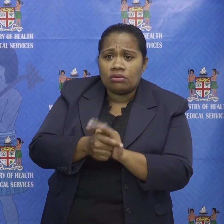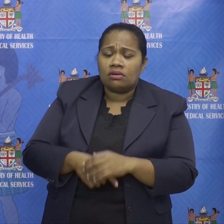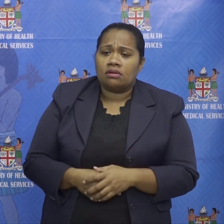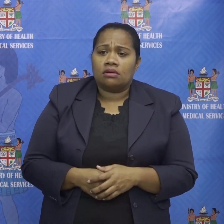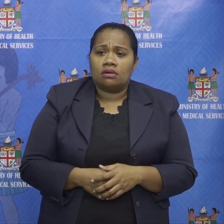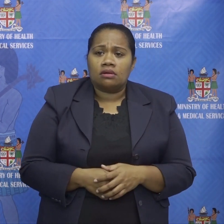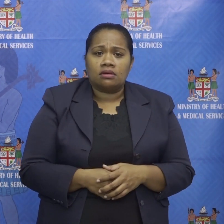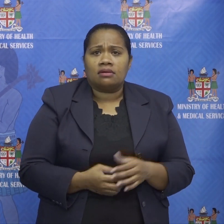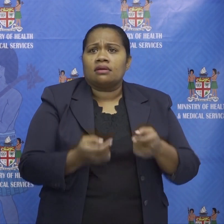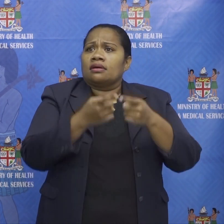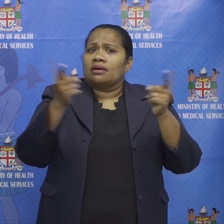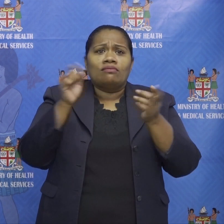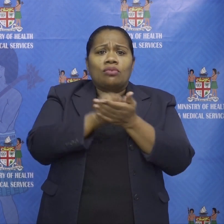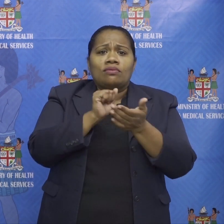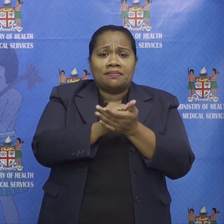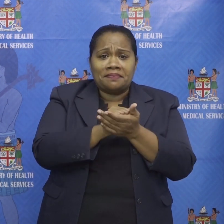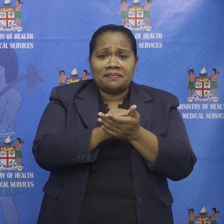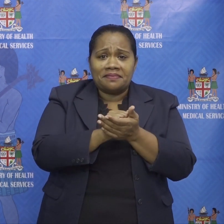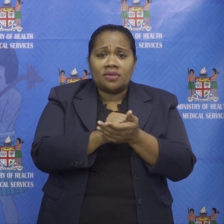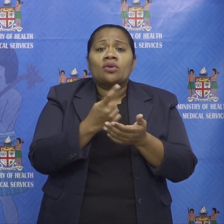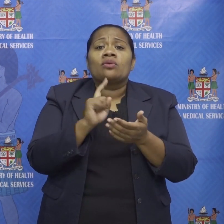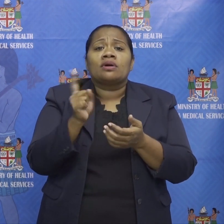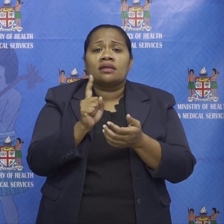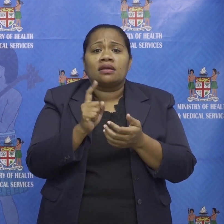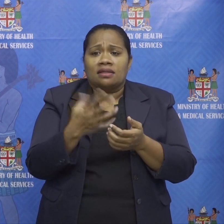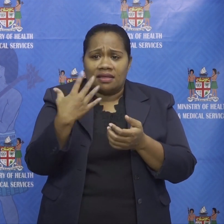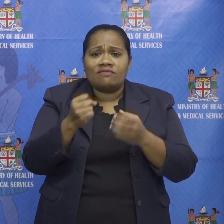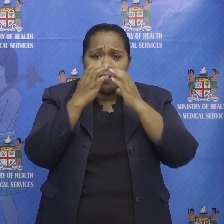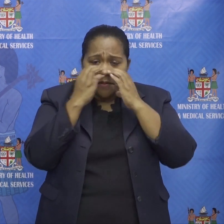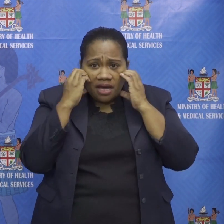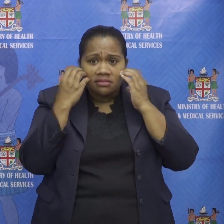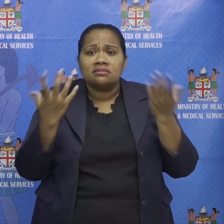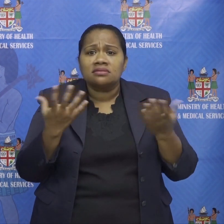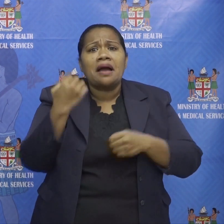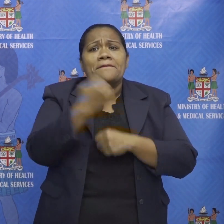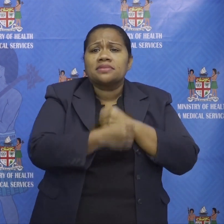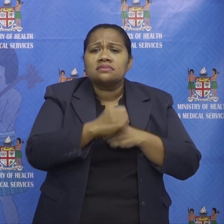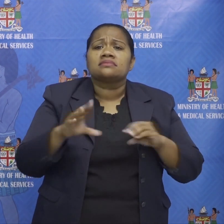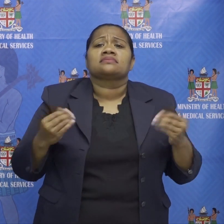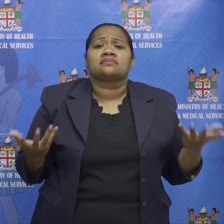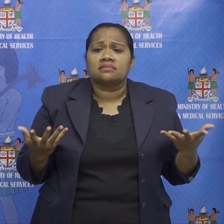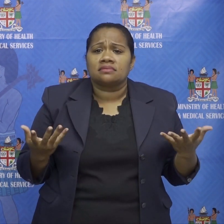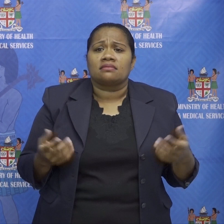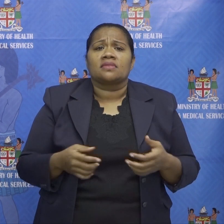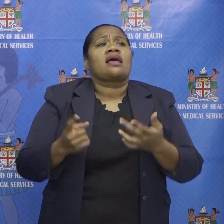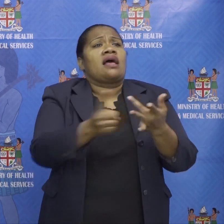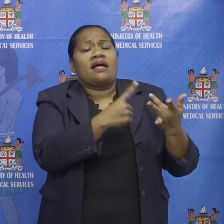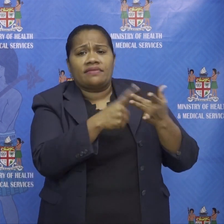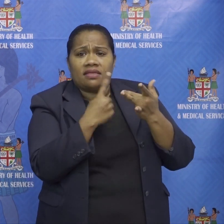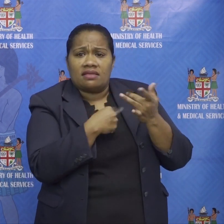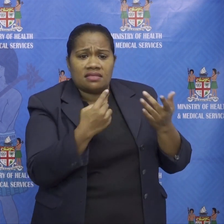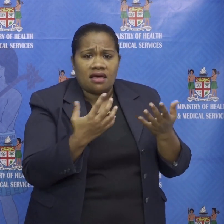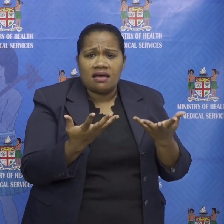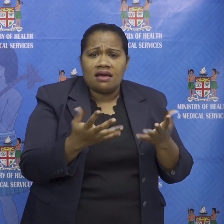producing masks where did they get the machine from now we got how many other manufacturers producing hand